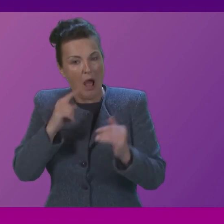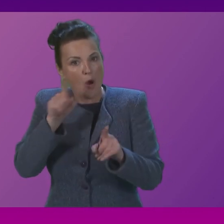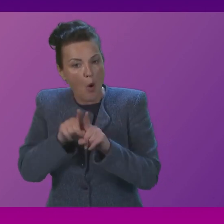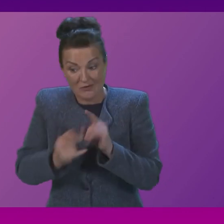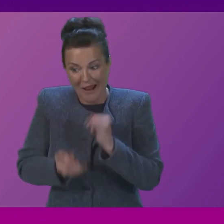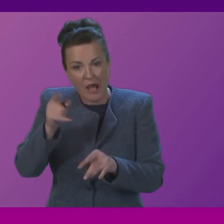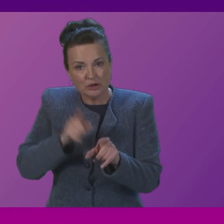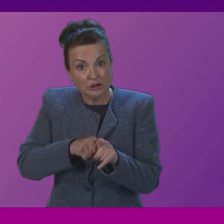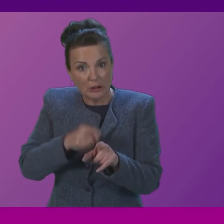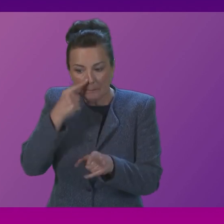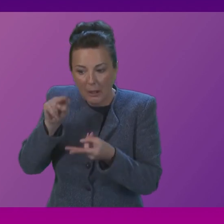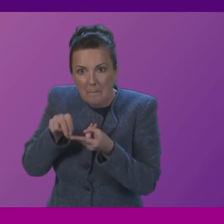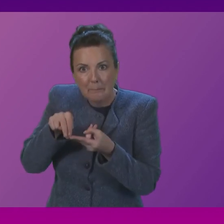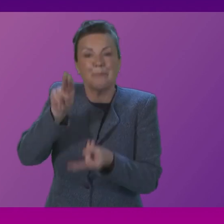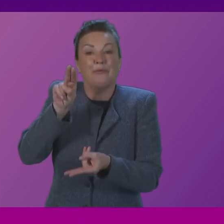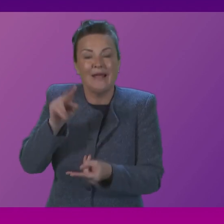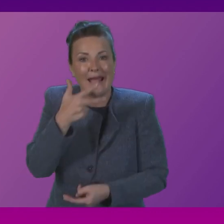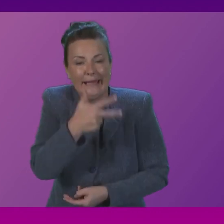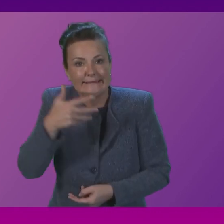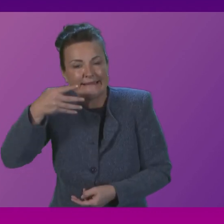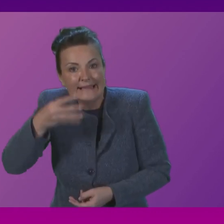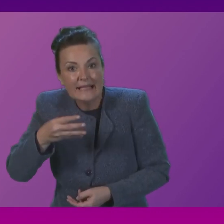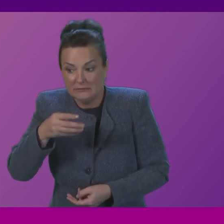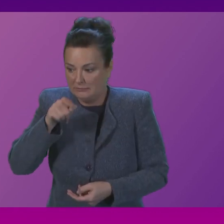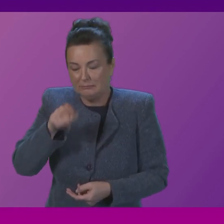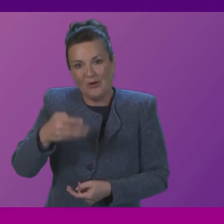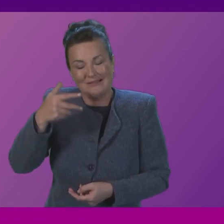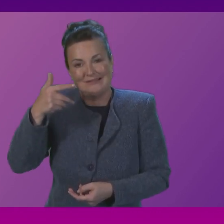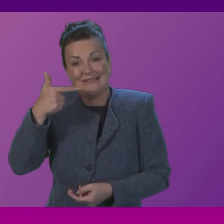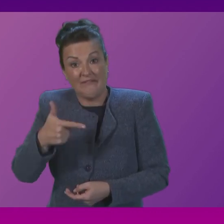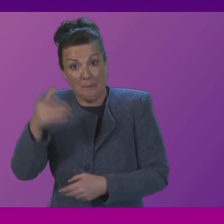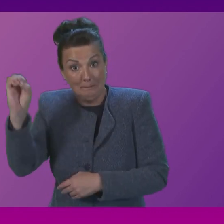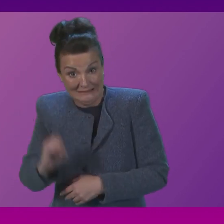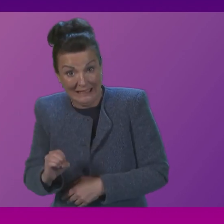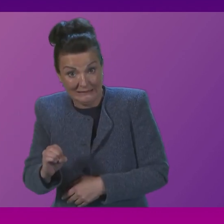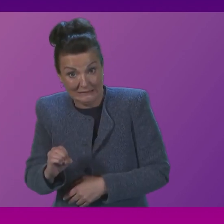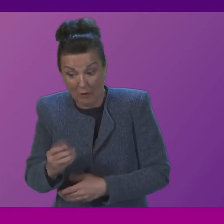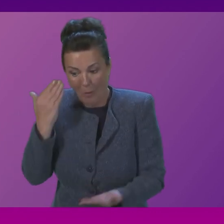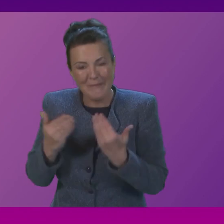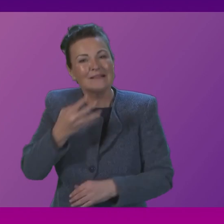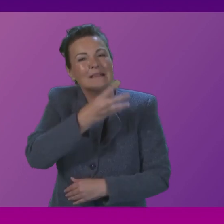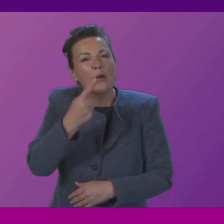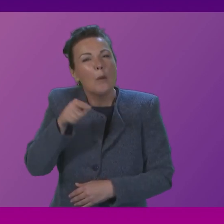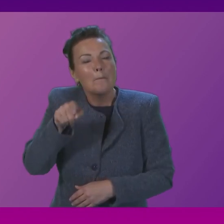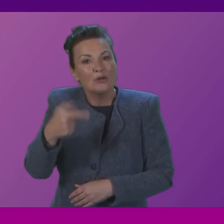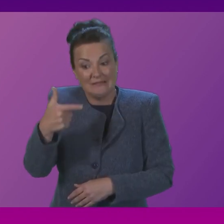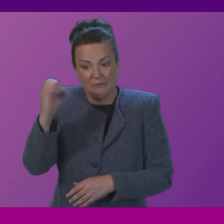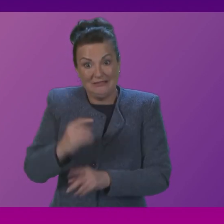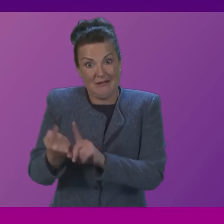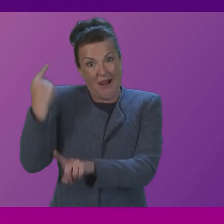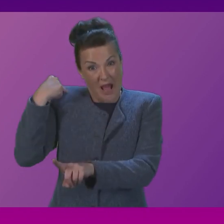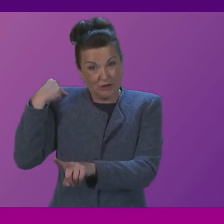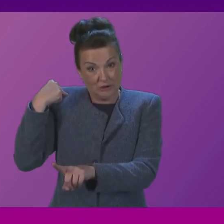in the last year to 89.7% compared to 91% of employees overall 10